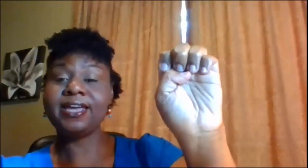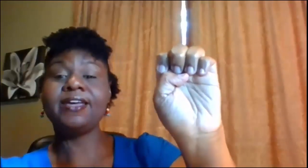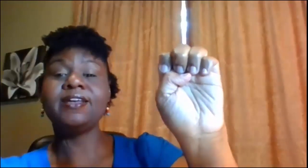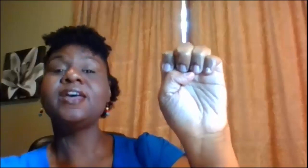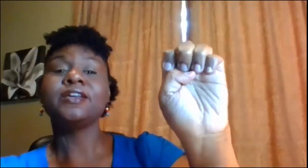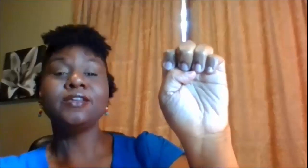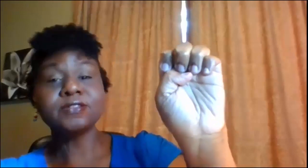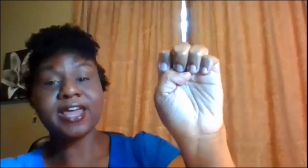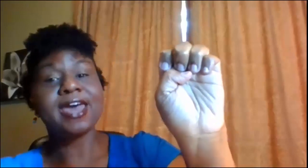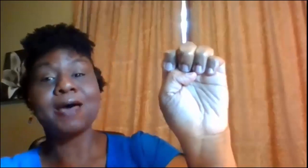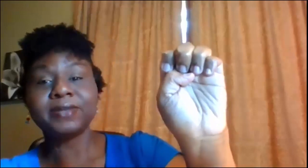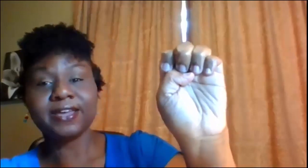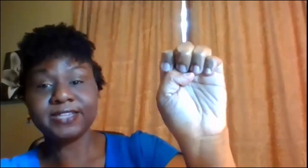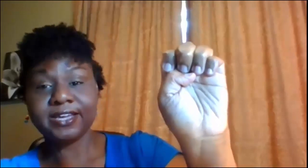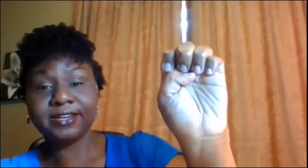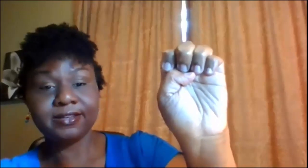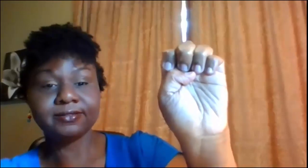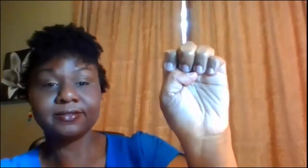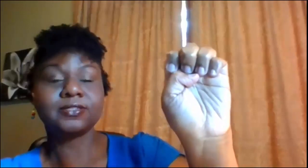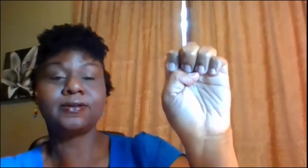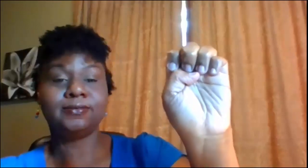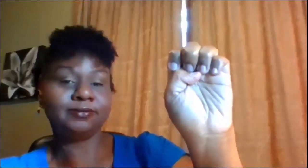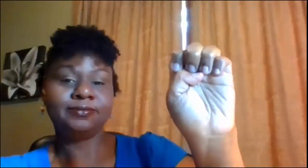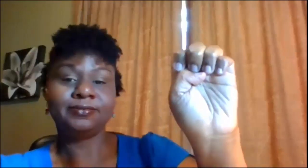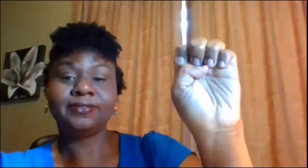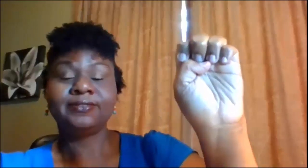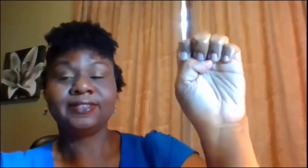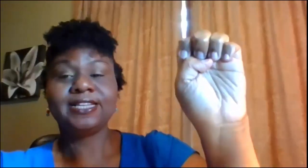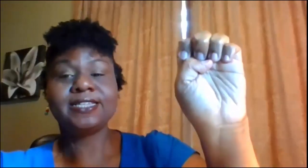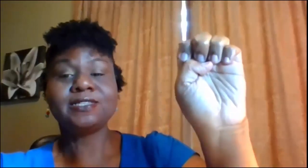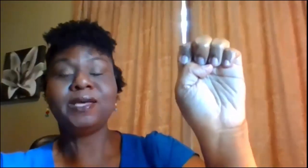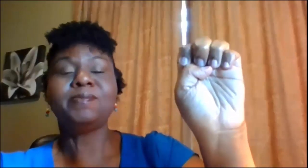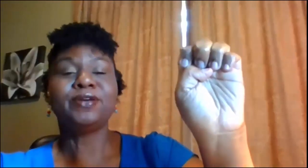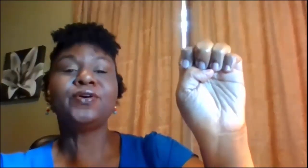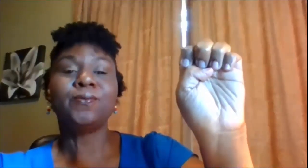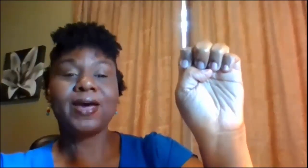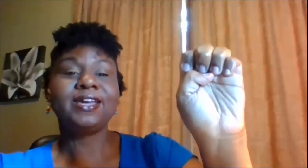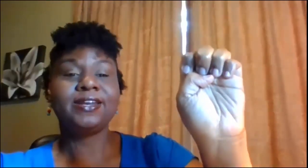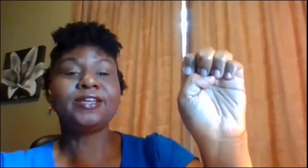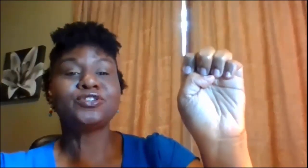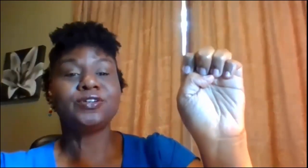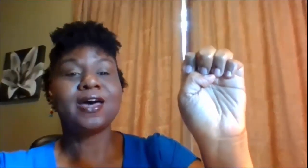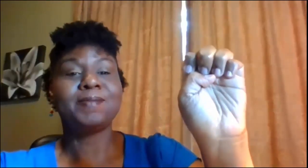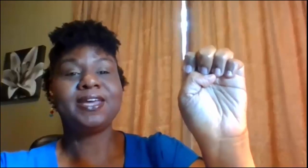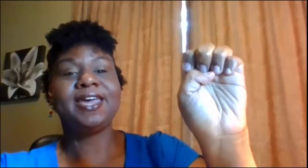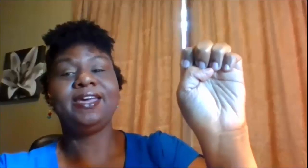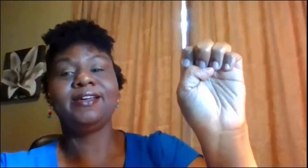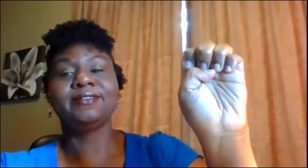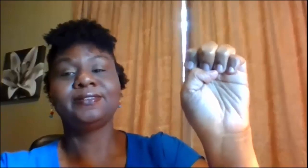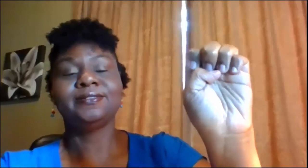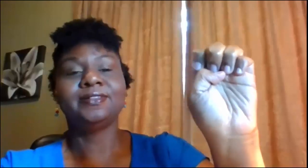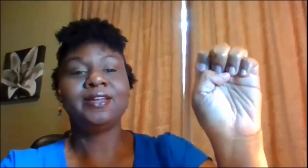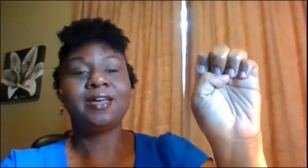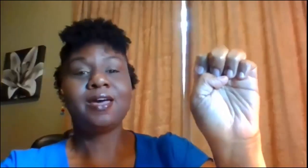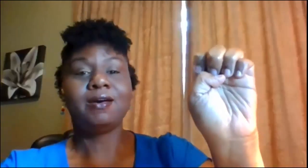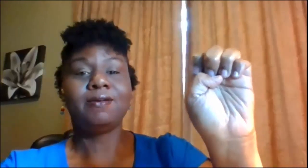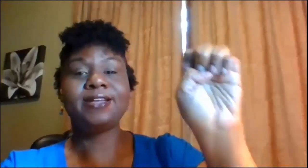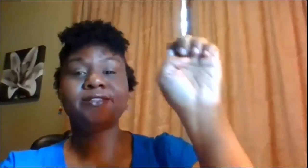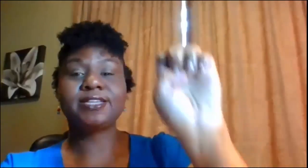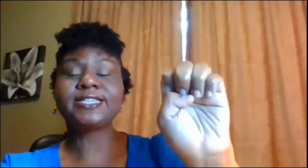hand use that I'm left-handed so this is me but if you're right-handed use your dominant hand all right so this